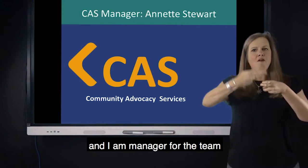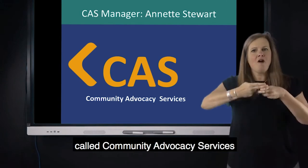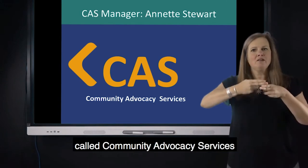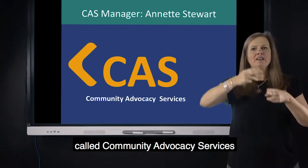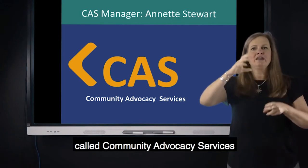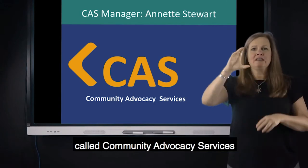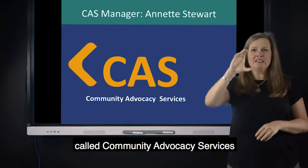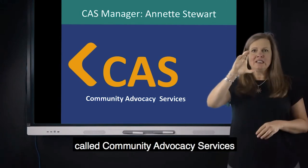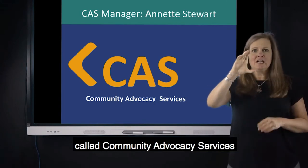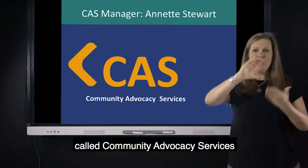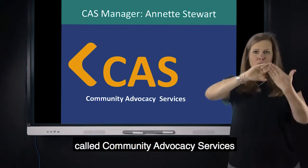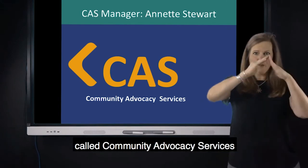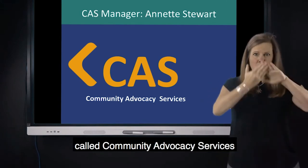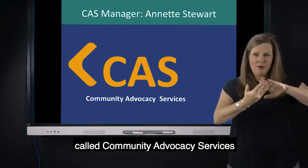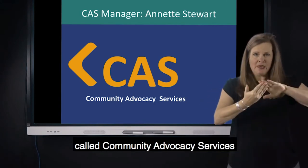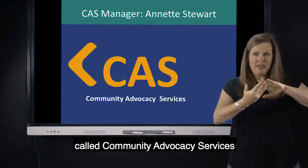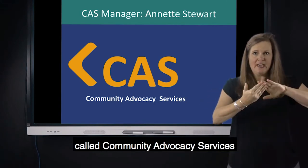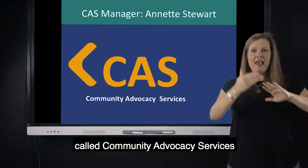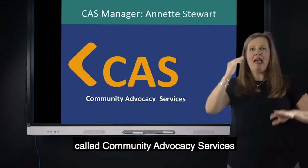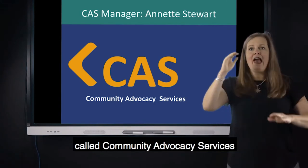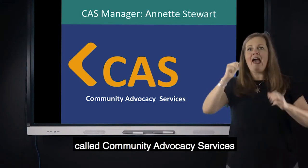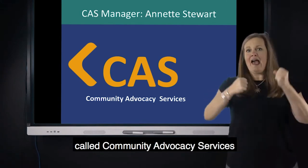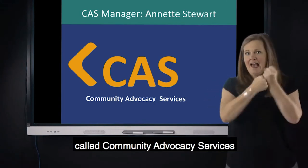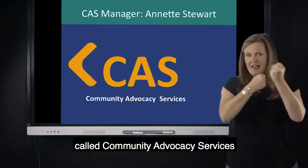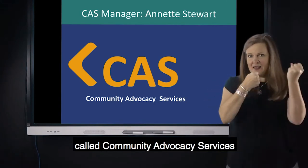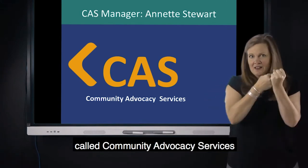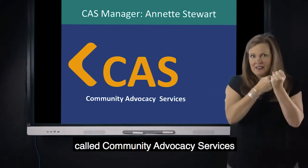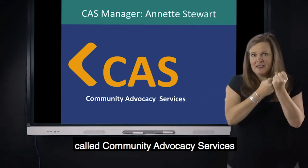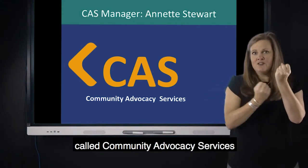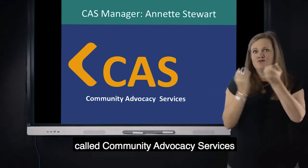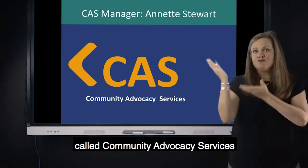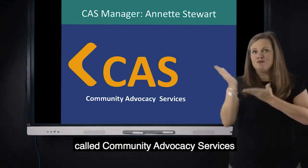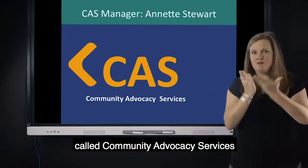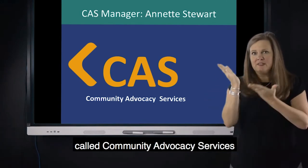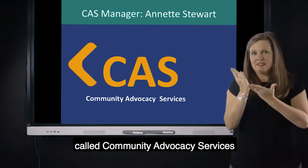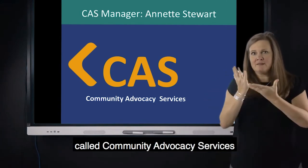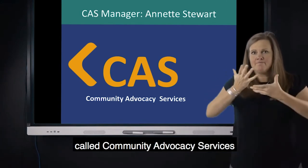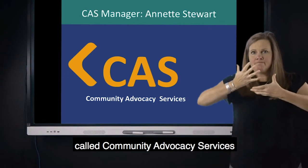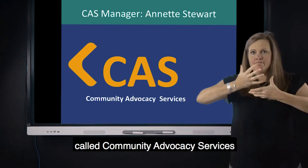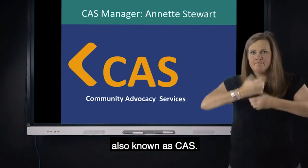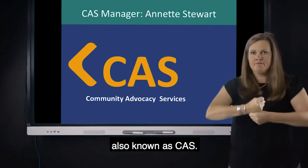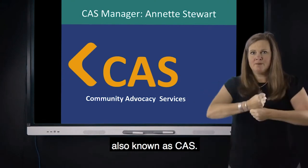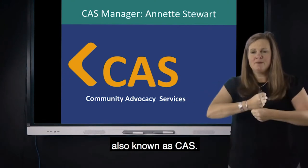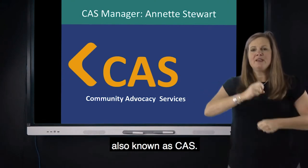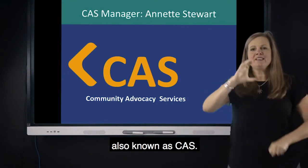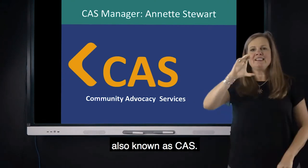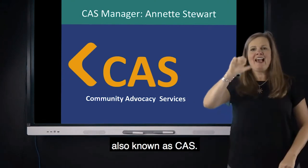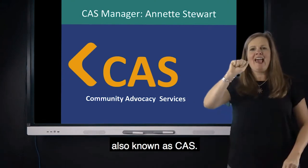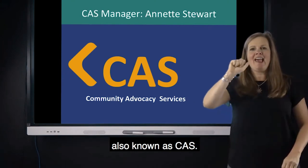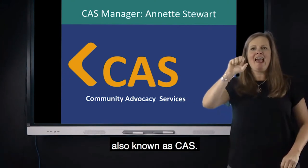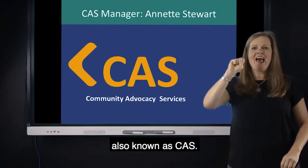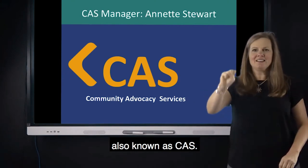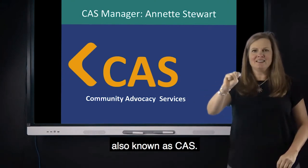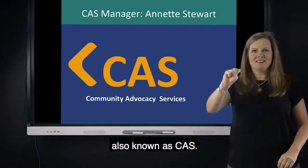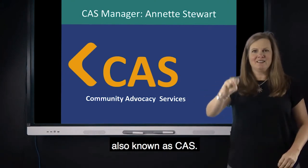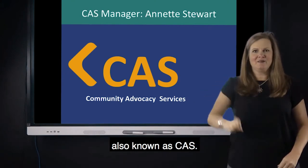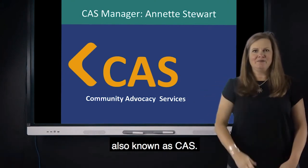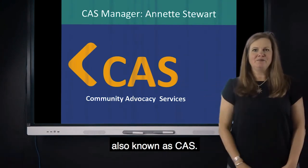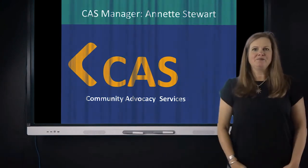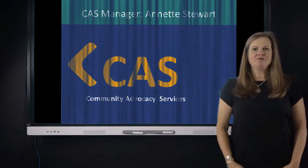manager for the Community Advocacy Services Group, or as we call them,